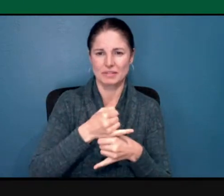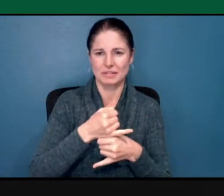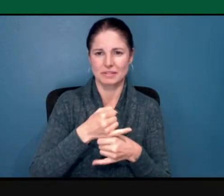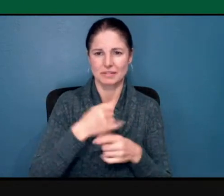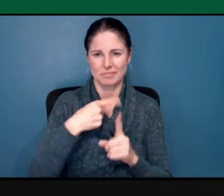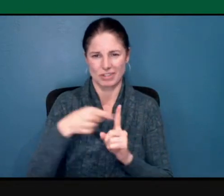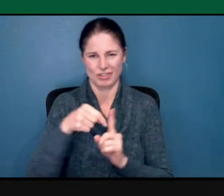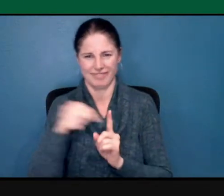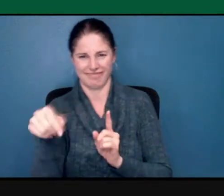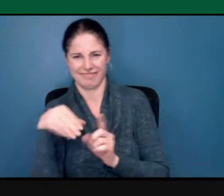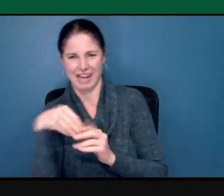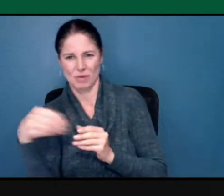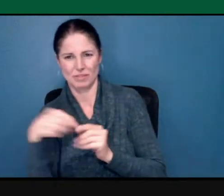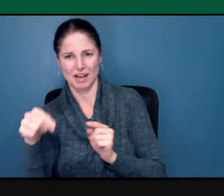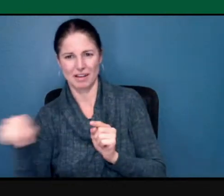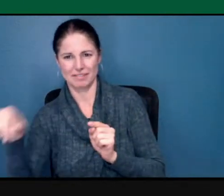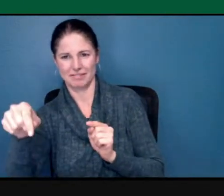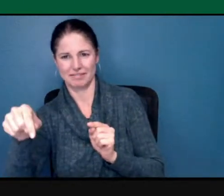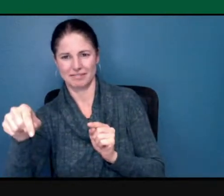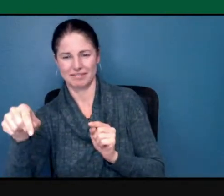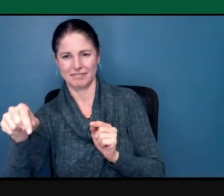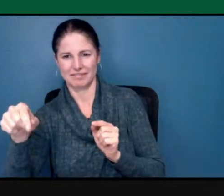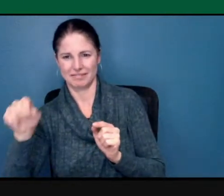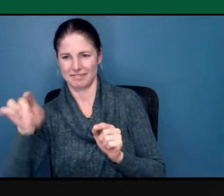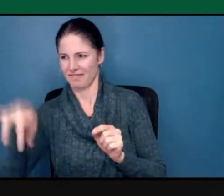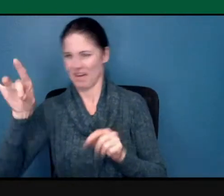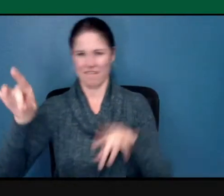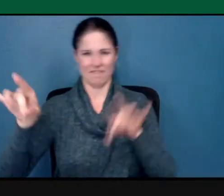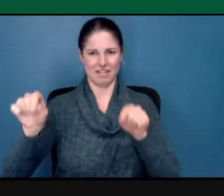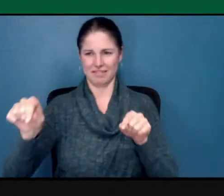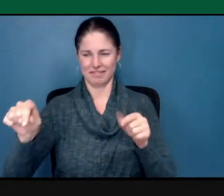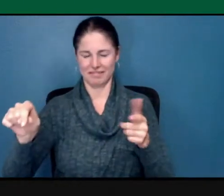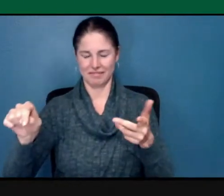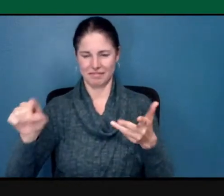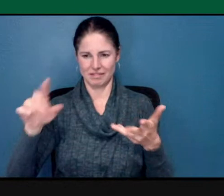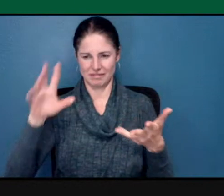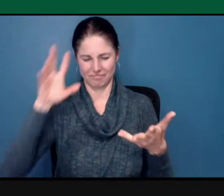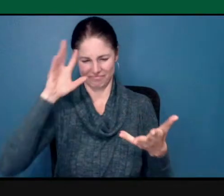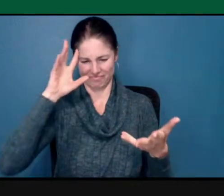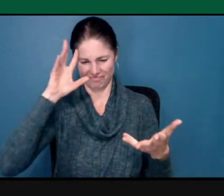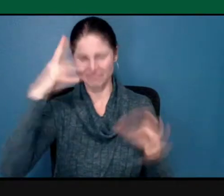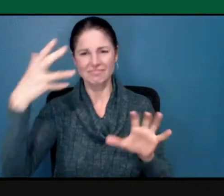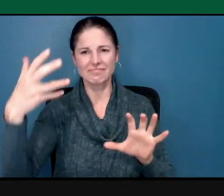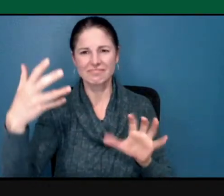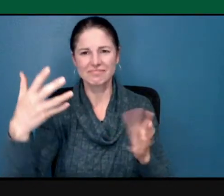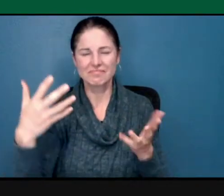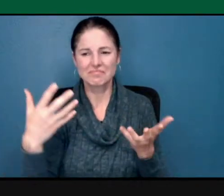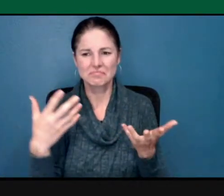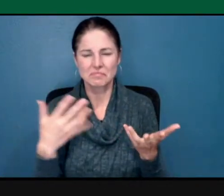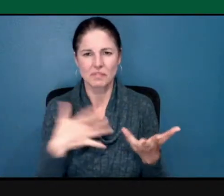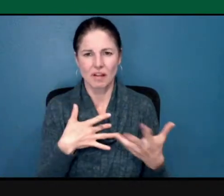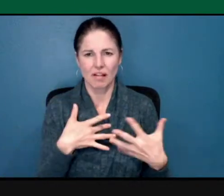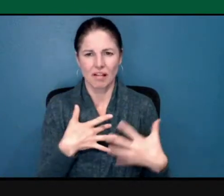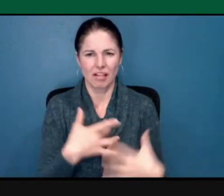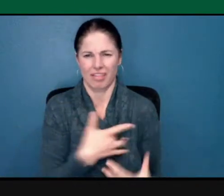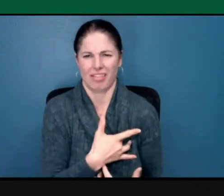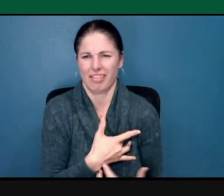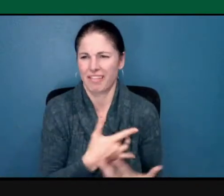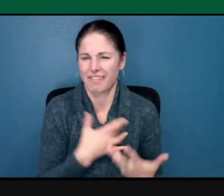Hateful, mind-boggling, wrong, anti-Semitic,